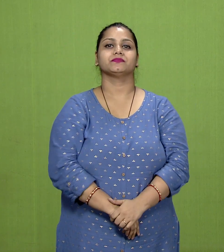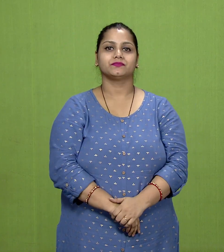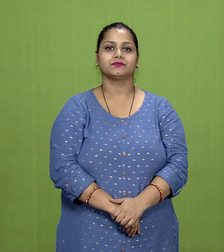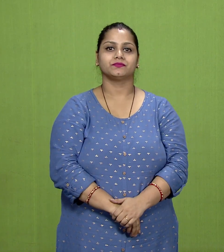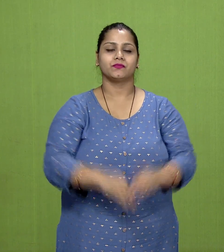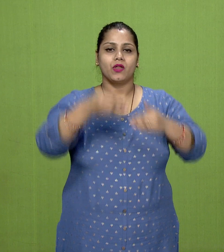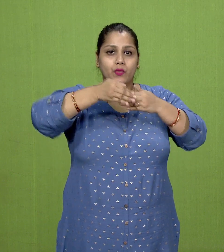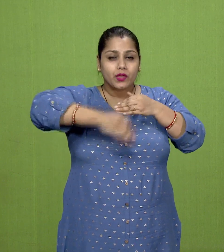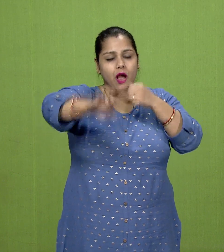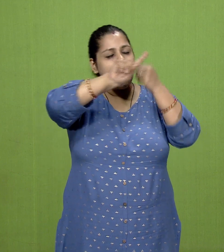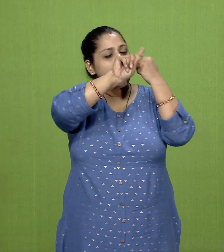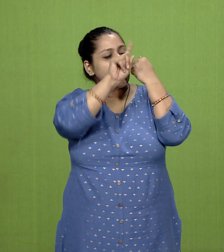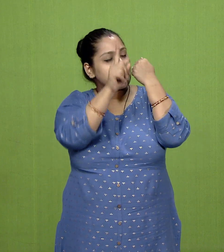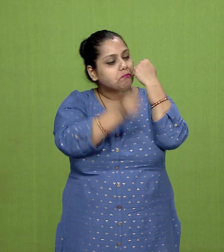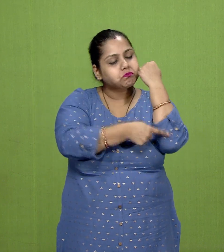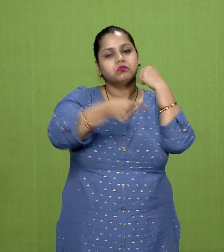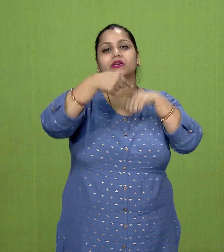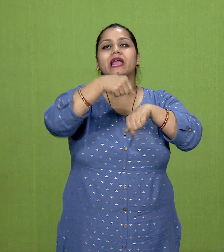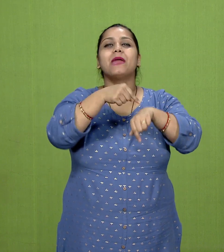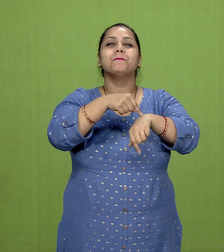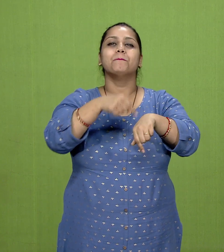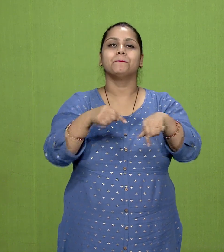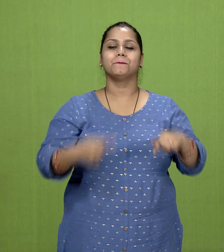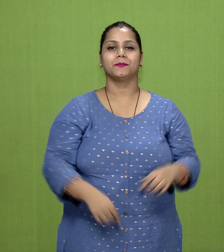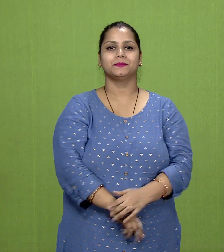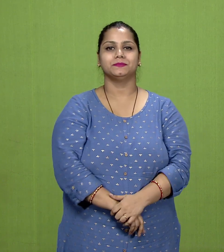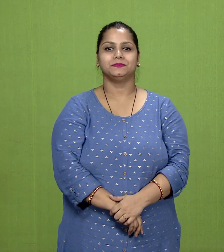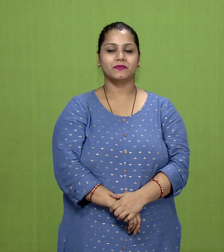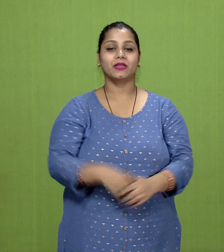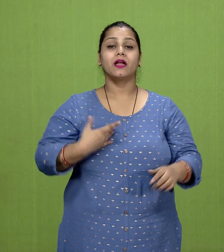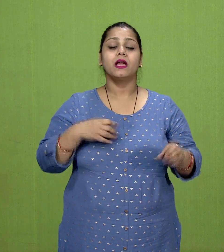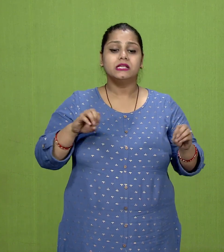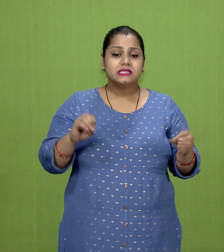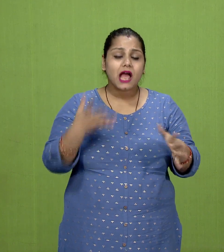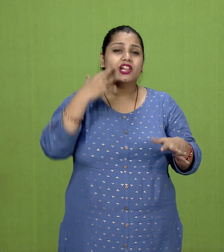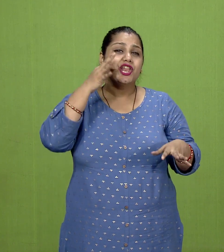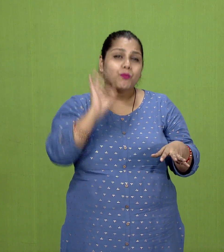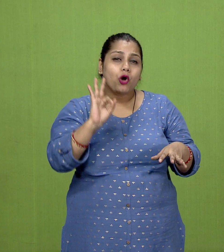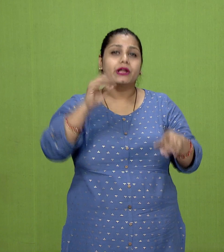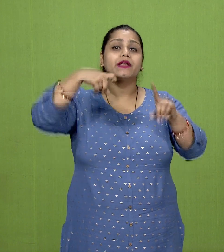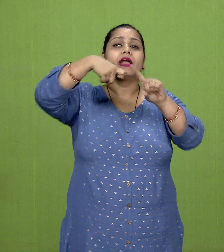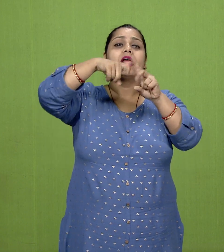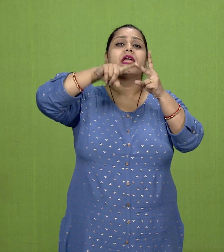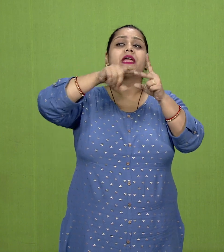towards the end of the period three important kingdoms came up further